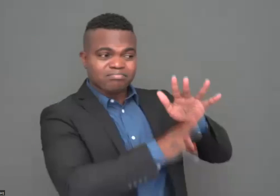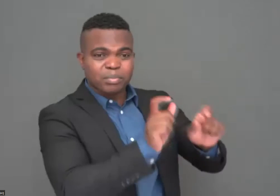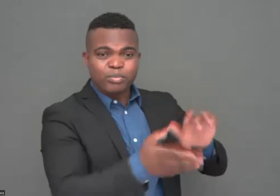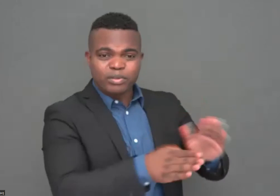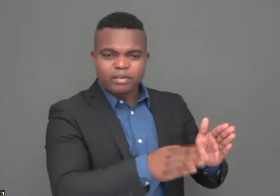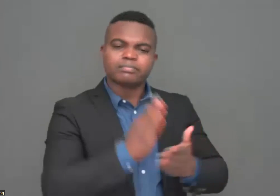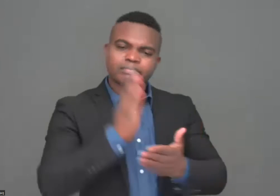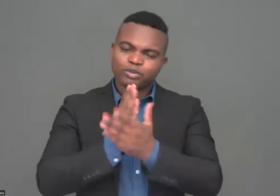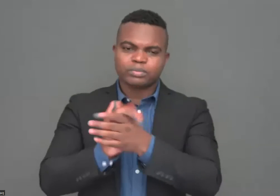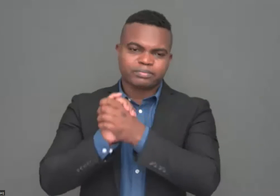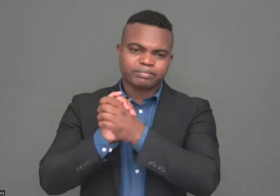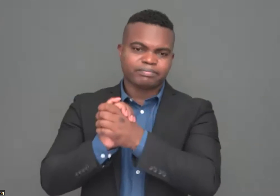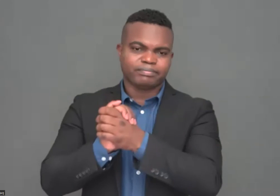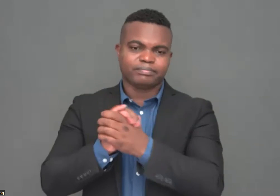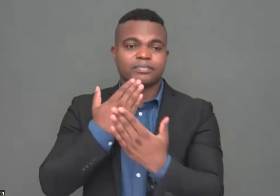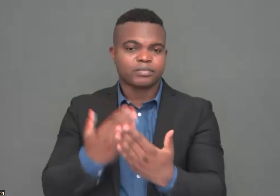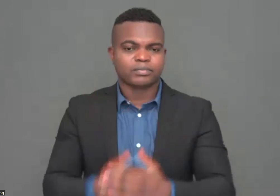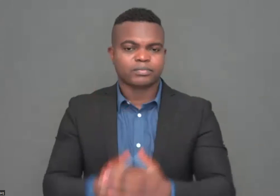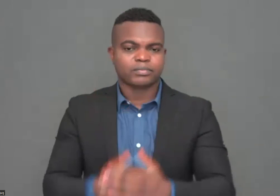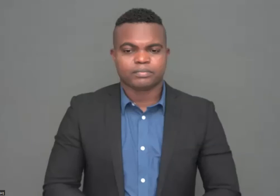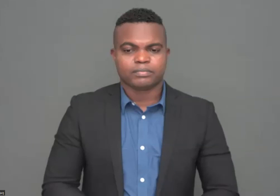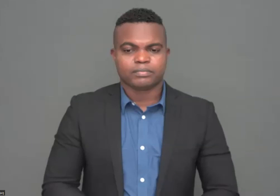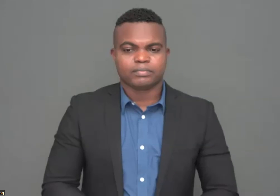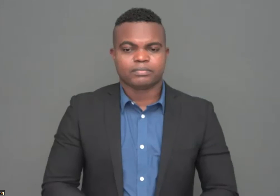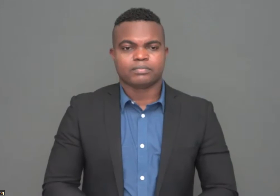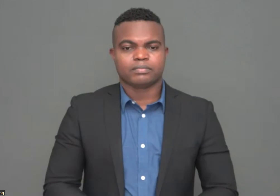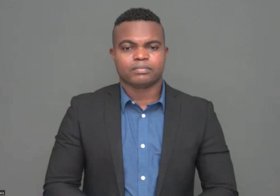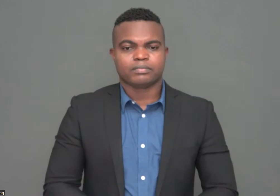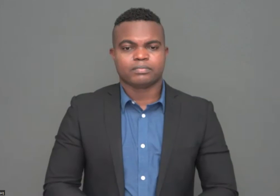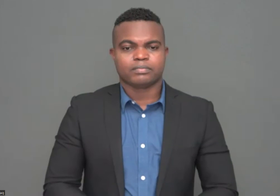thank you very much if you want to have a final word